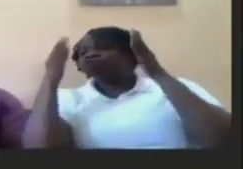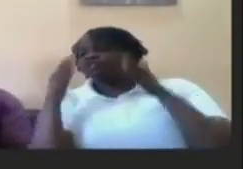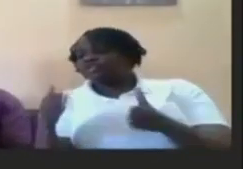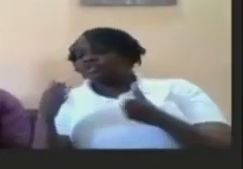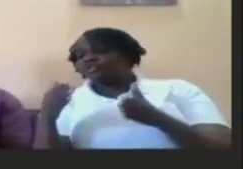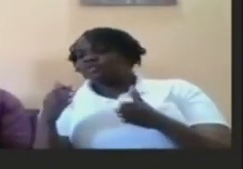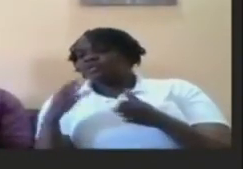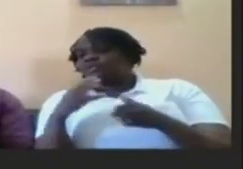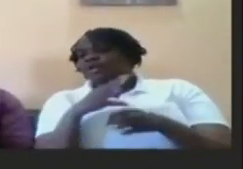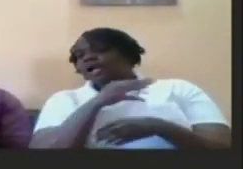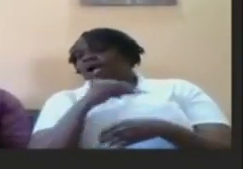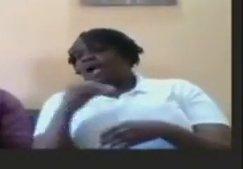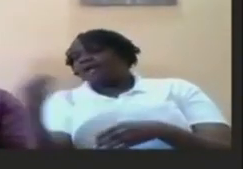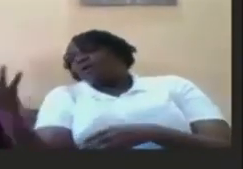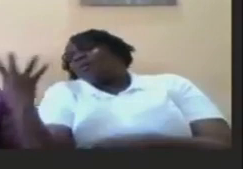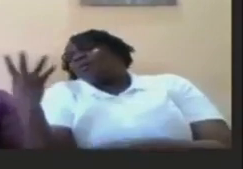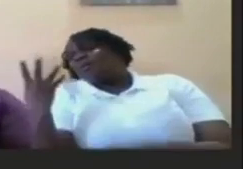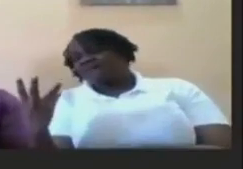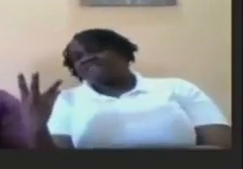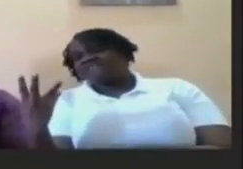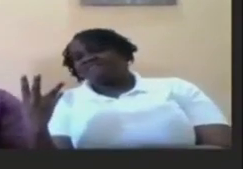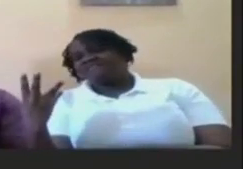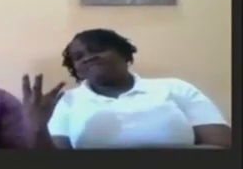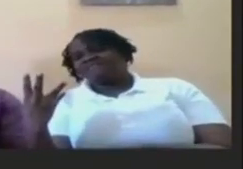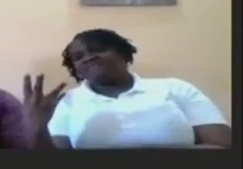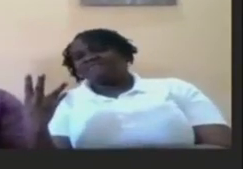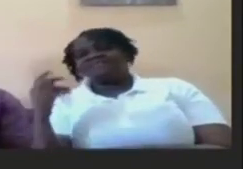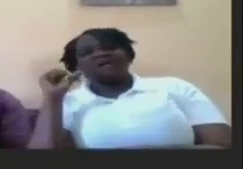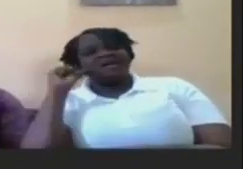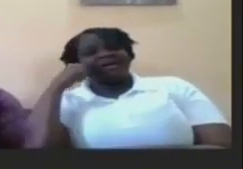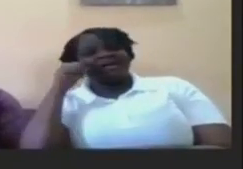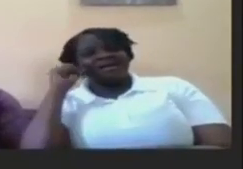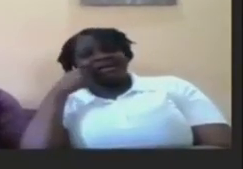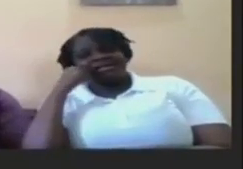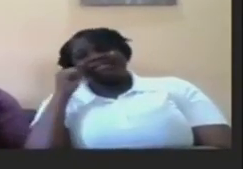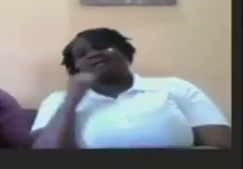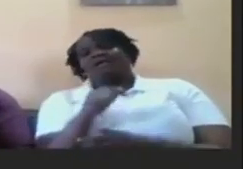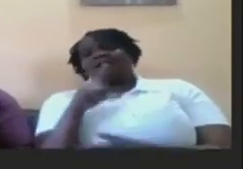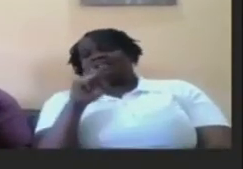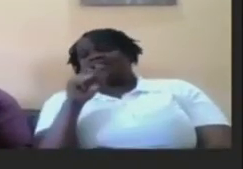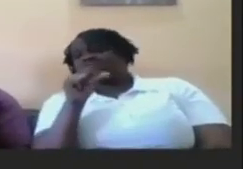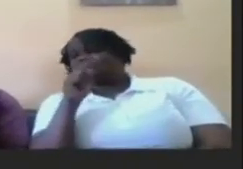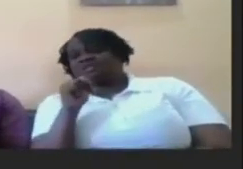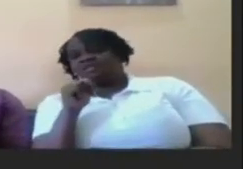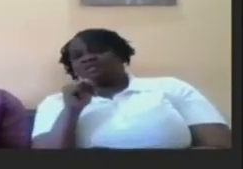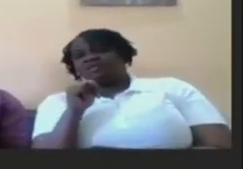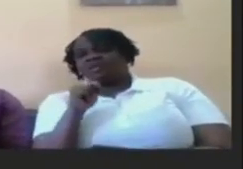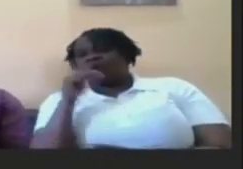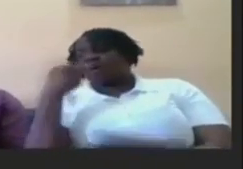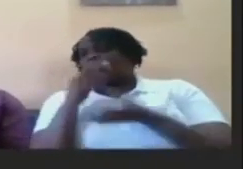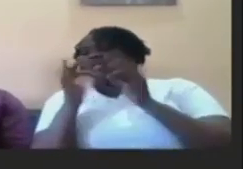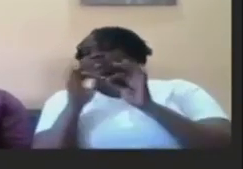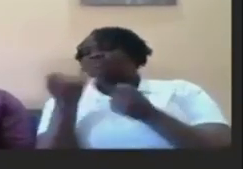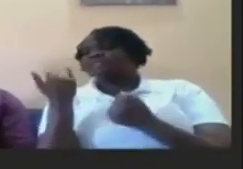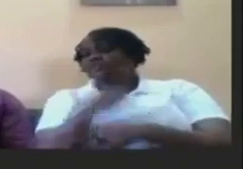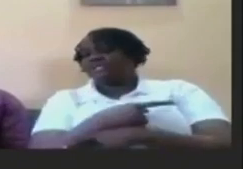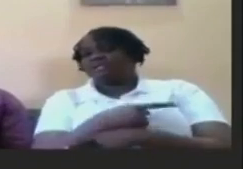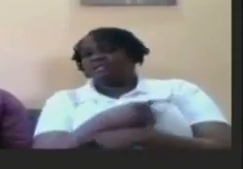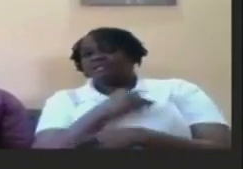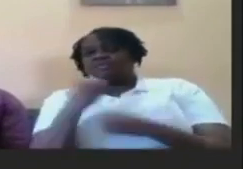his wife um Anessa Legion who would be going to prepare for today and today we are actually going